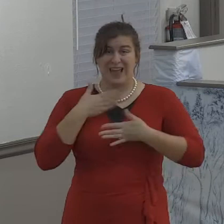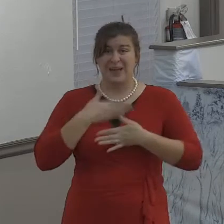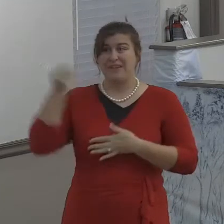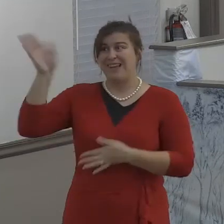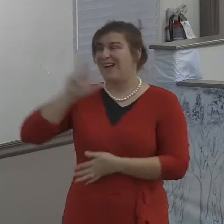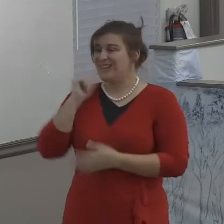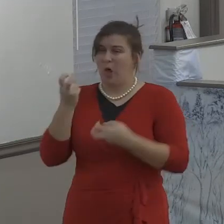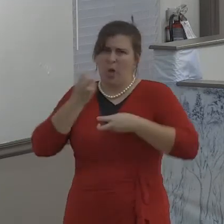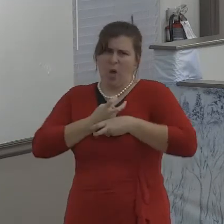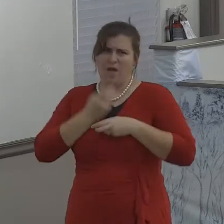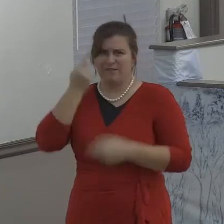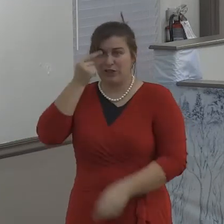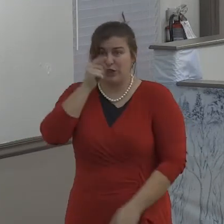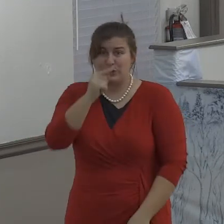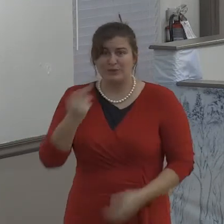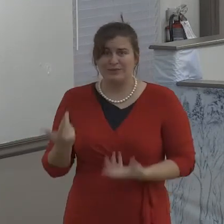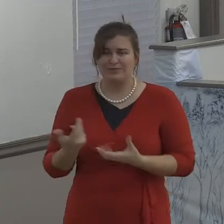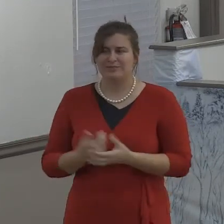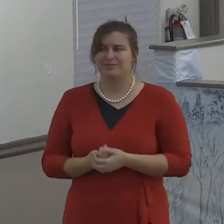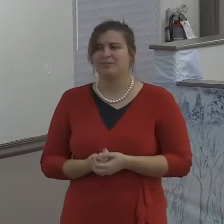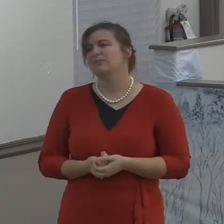We're instructed to be compassionate,